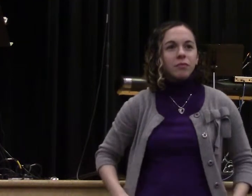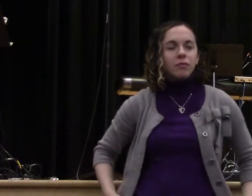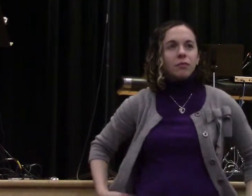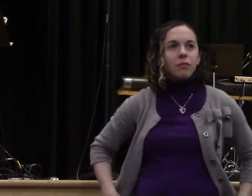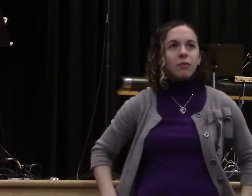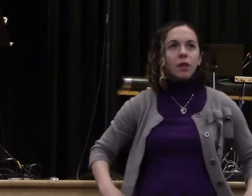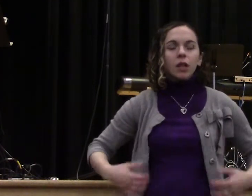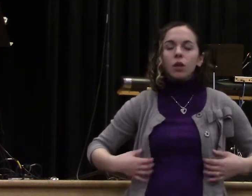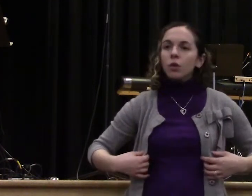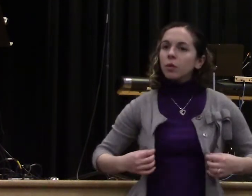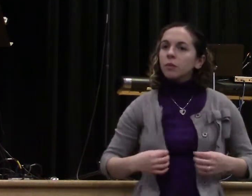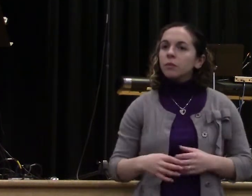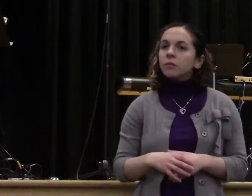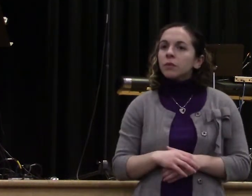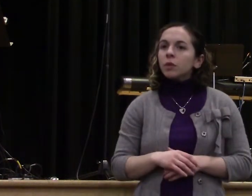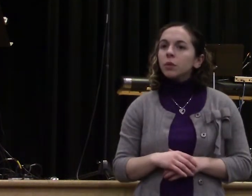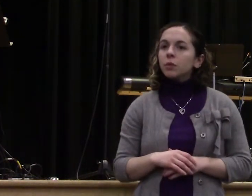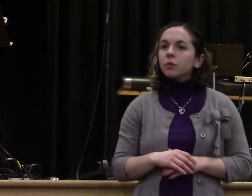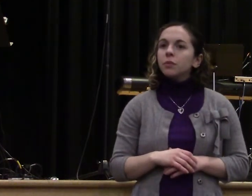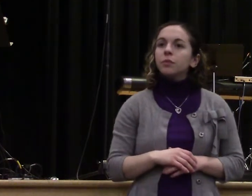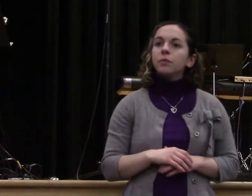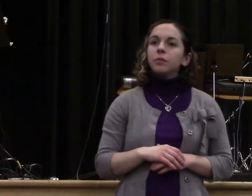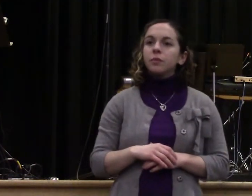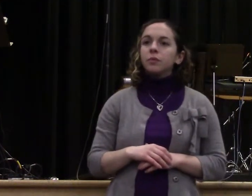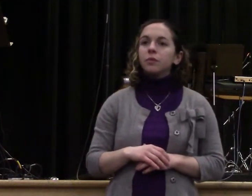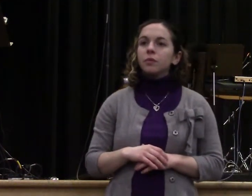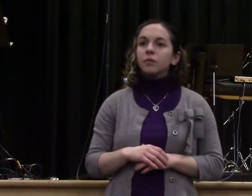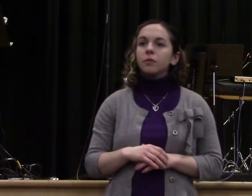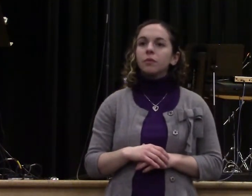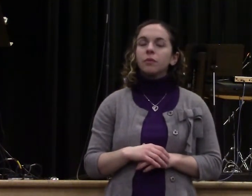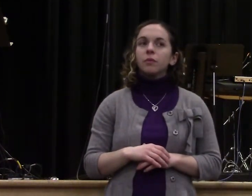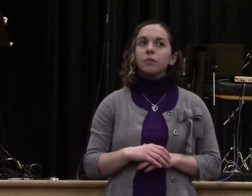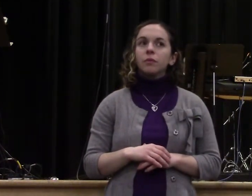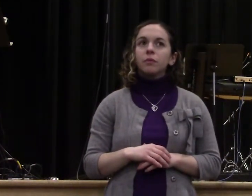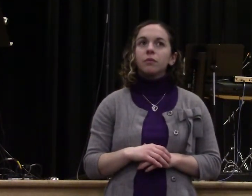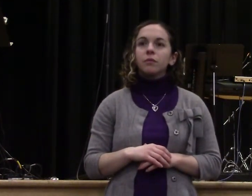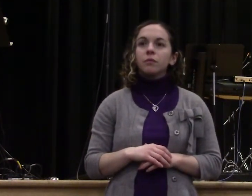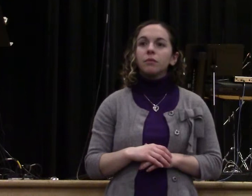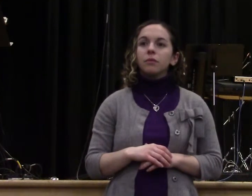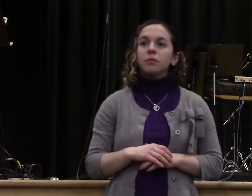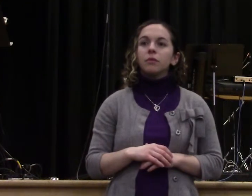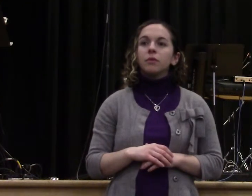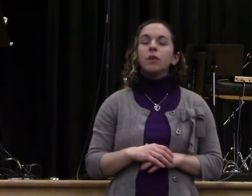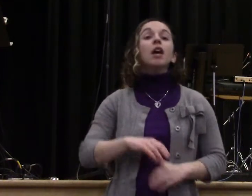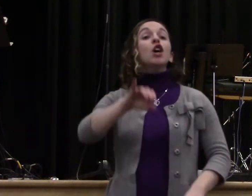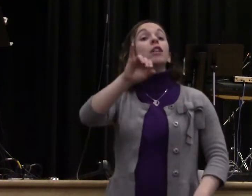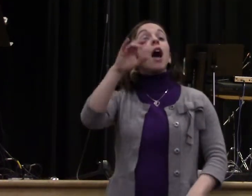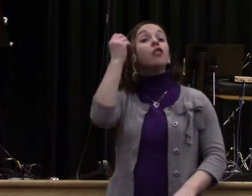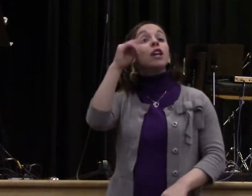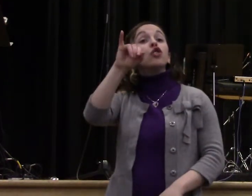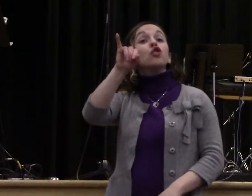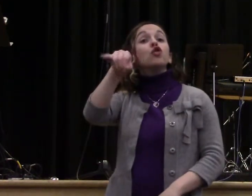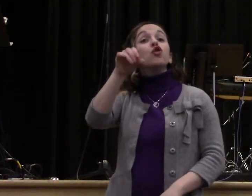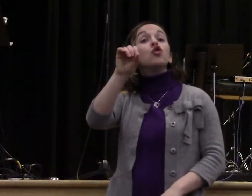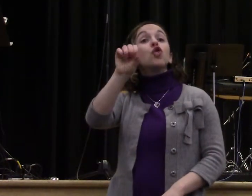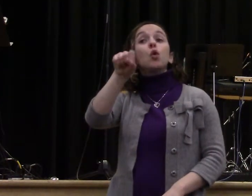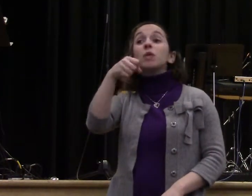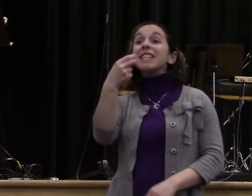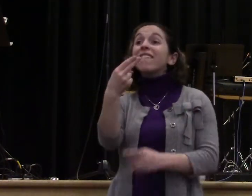threw him in the, they were so mad at him, there was so much anger towards him that they threw him in the pit ready to kill